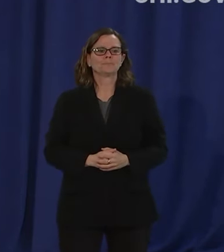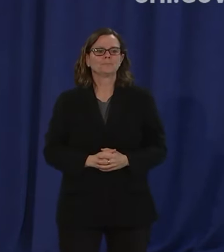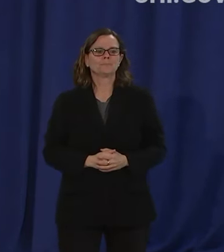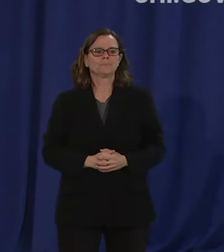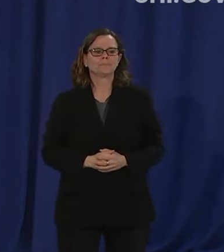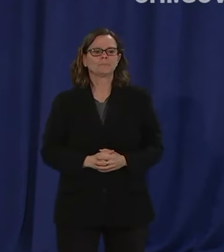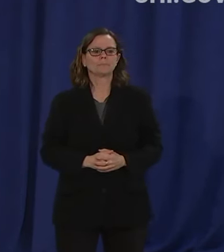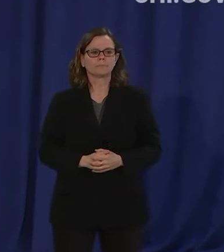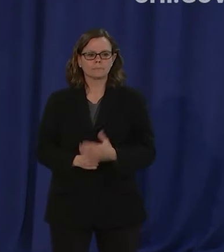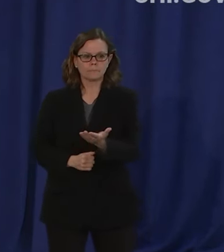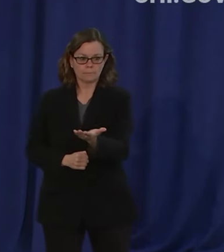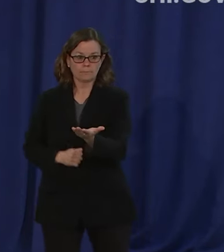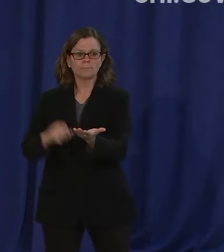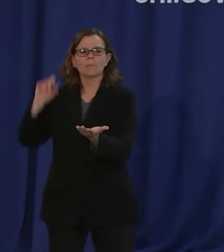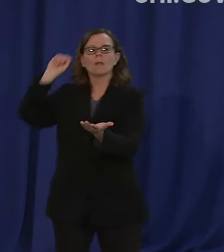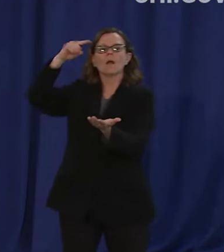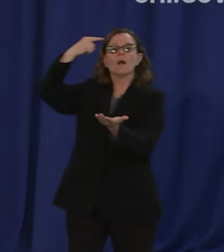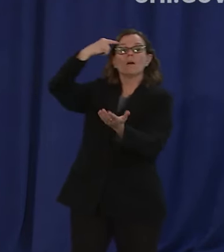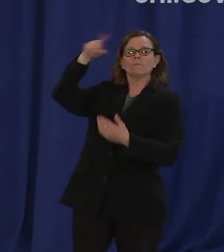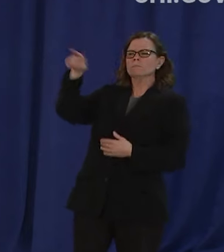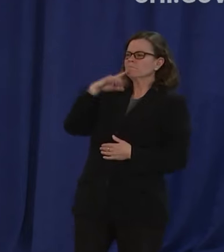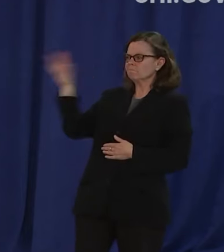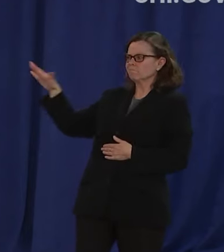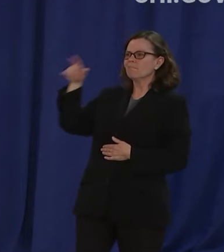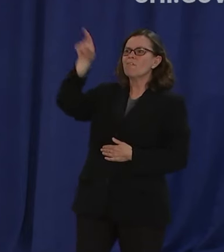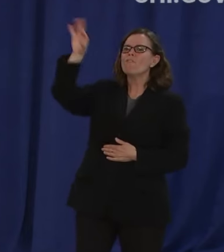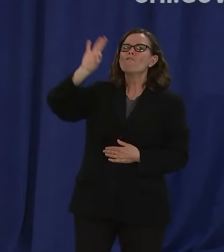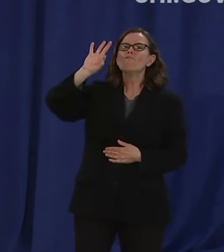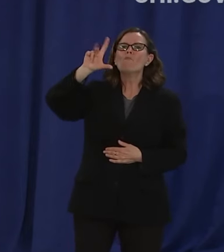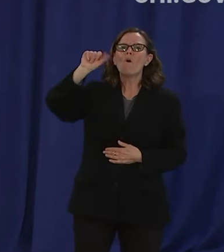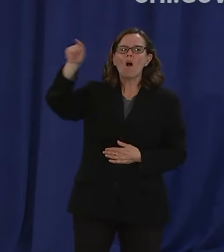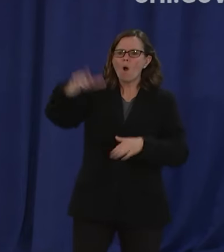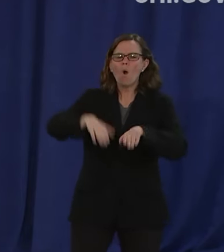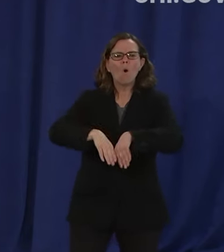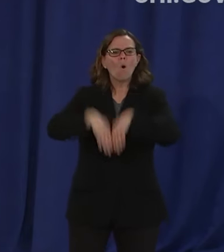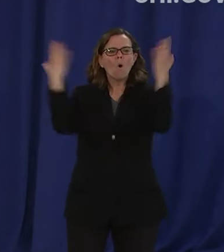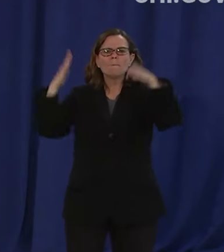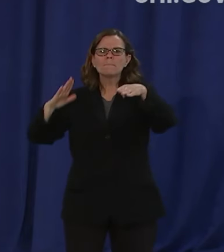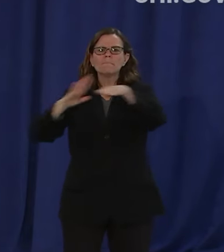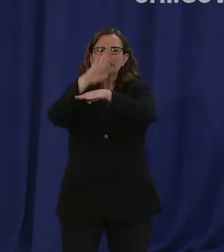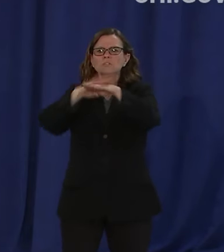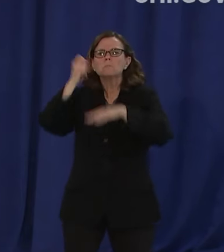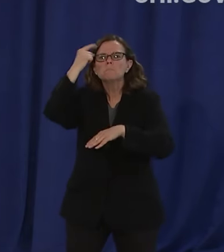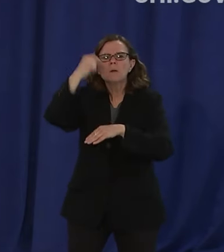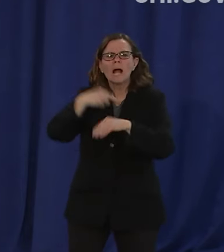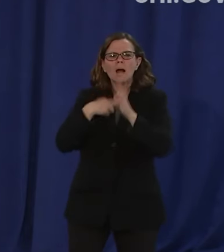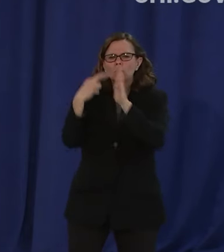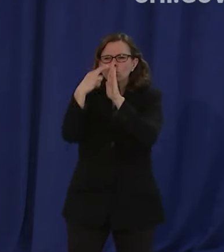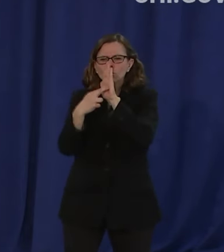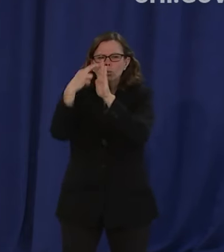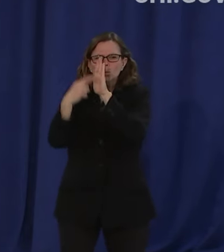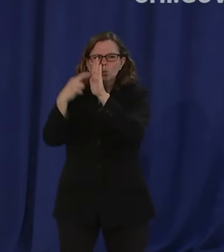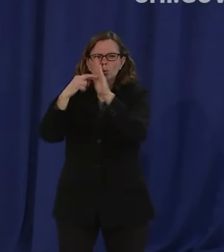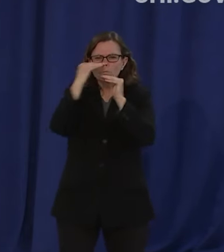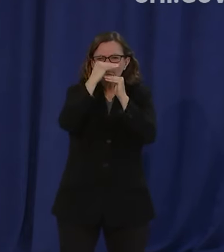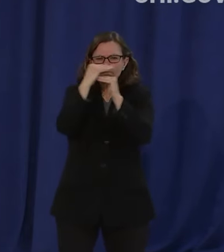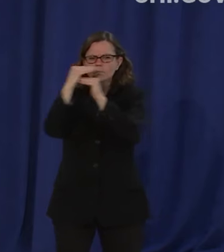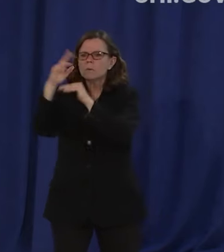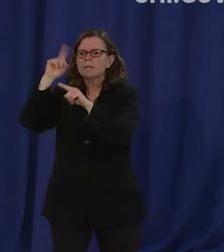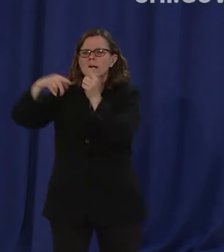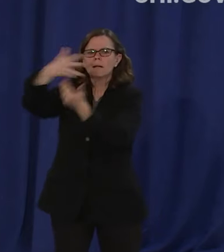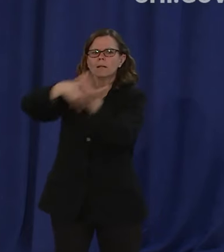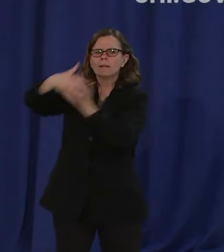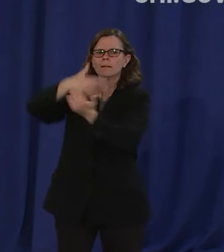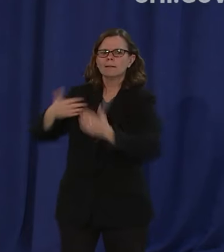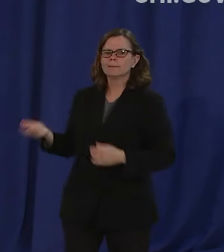restrictions no gathering in groups no laying out in the sand etc yeah look how look how well that's working you see the pictures of people they just